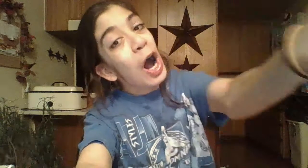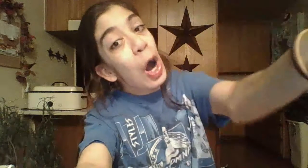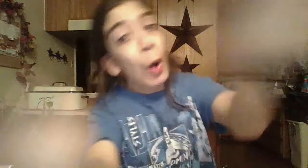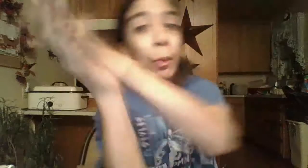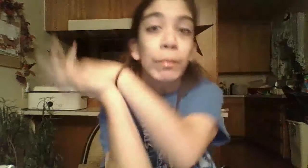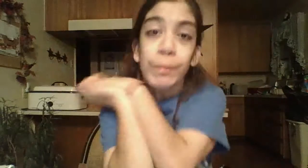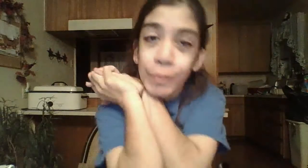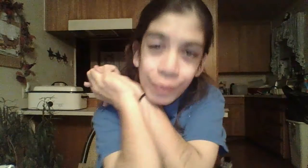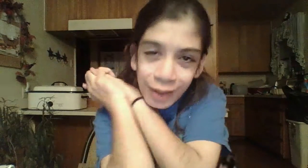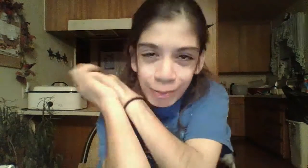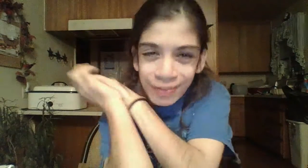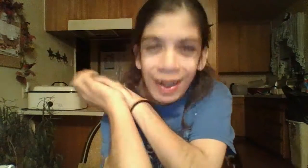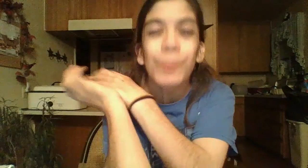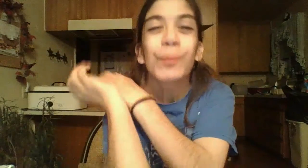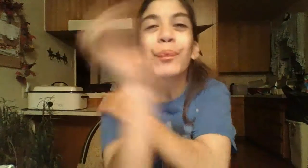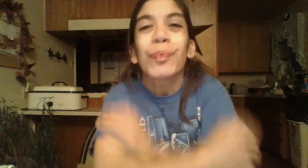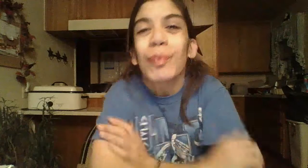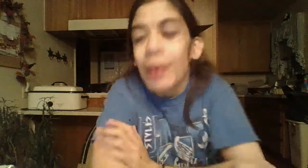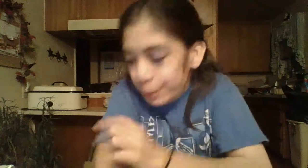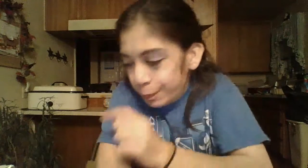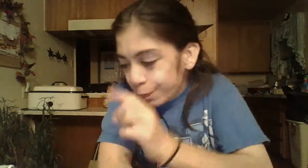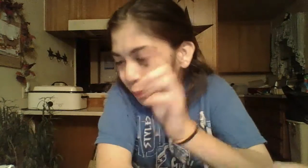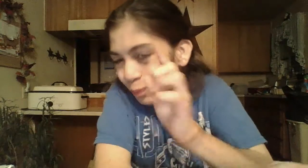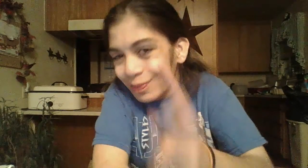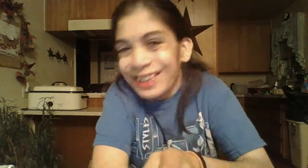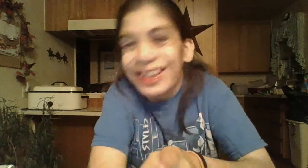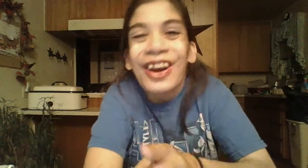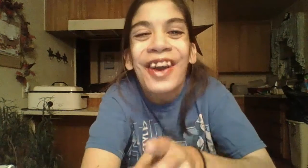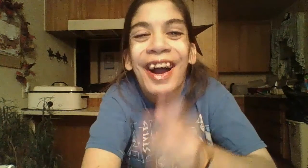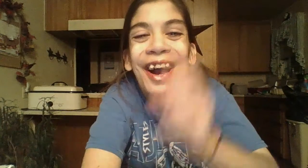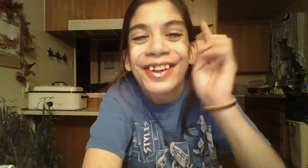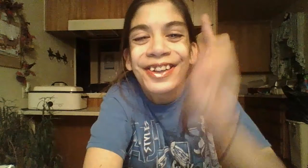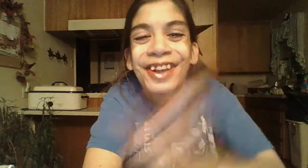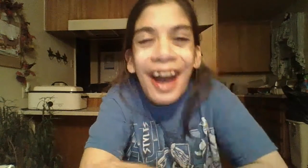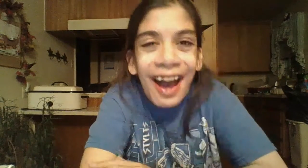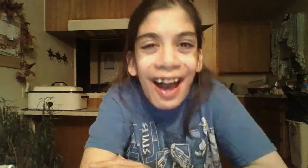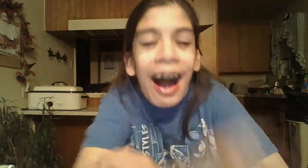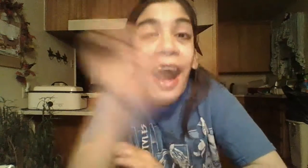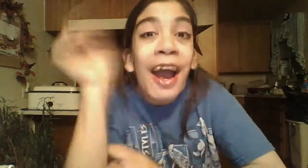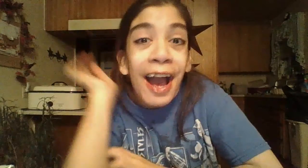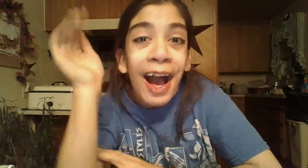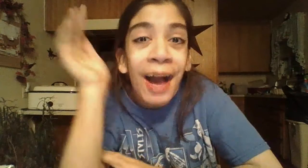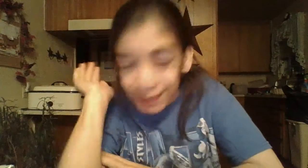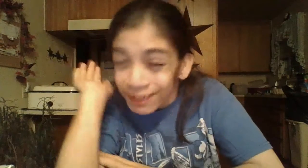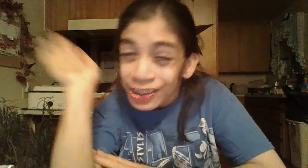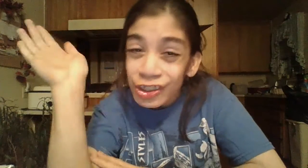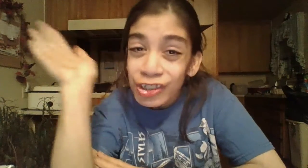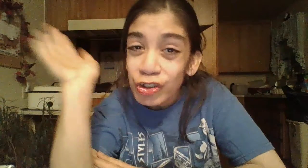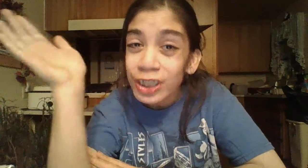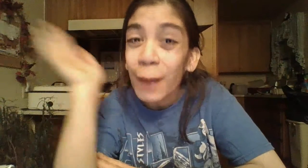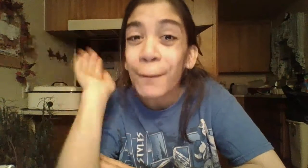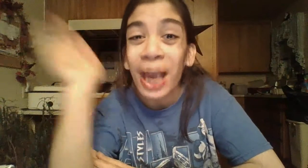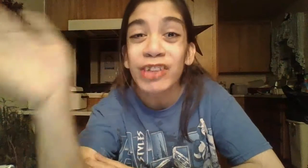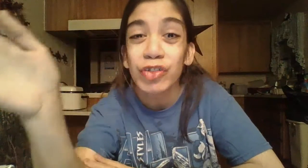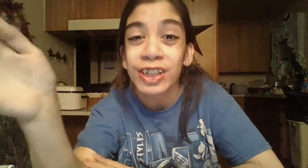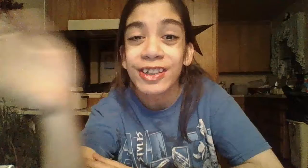Oh! I just forgot. Hi, guys. I have officially joined Patreon.